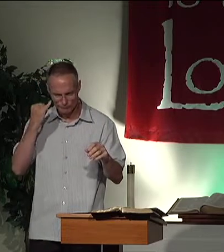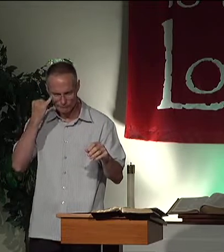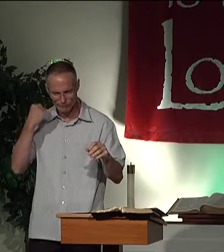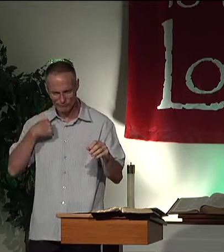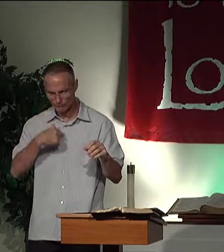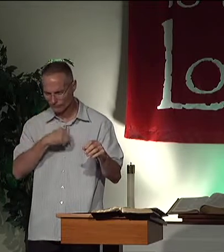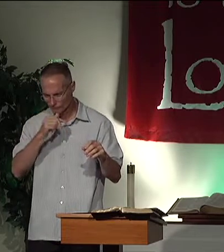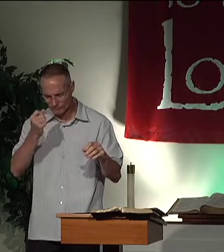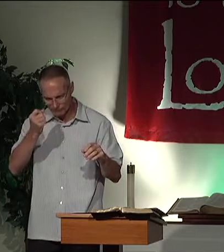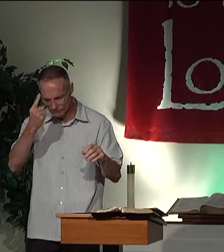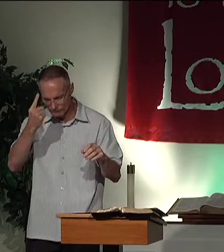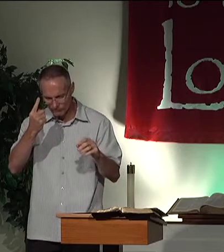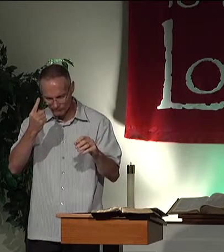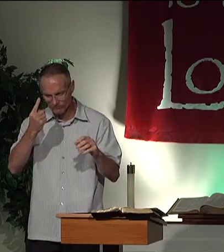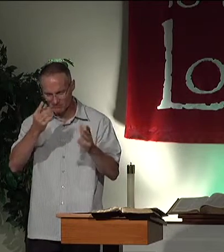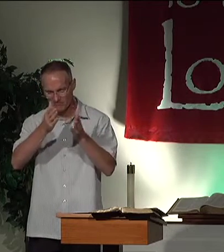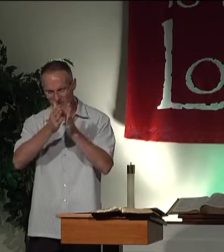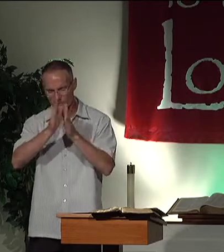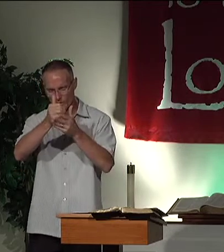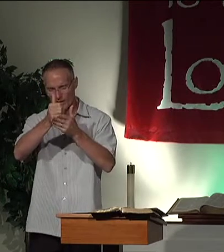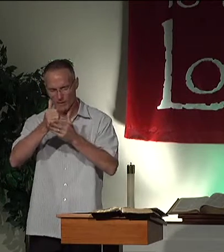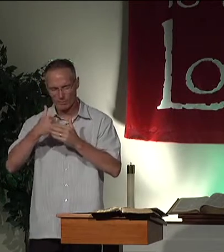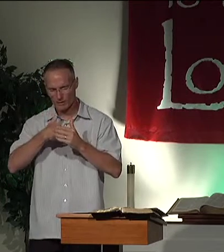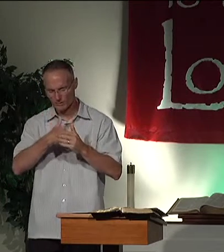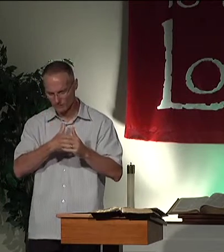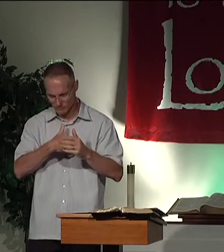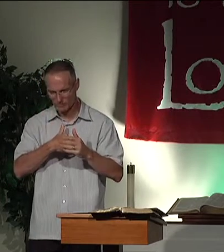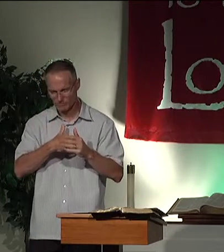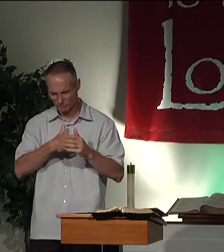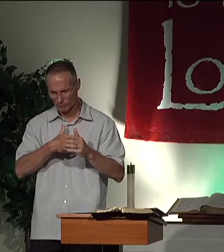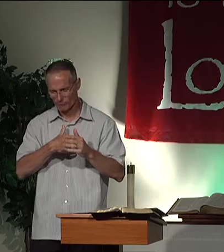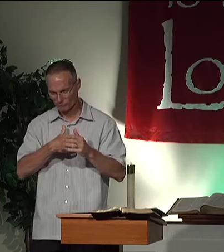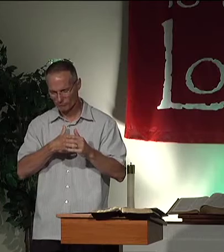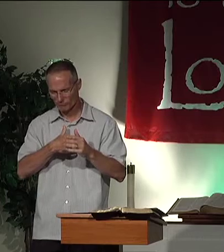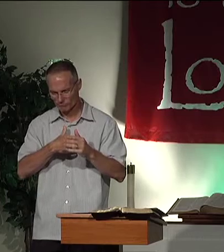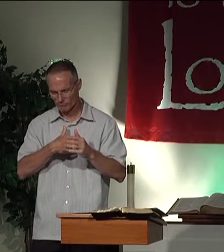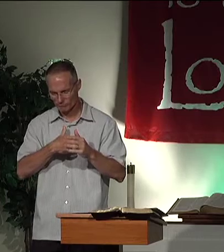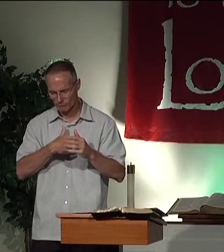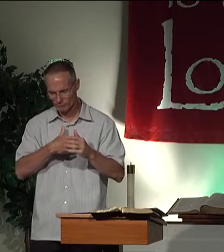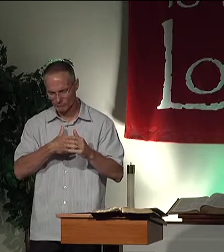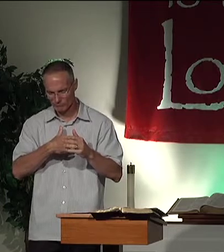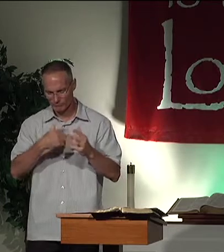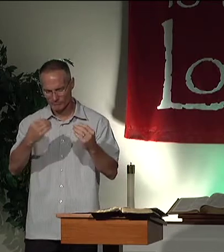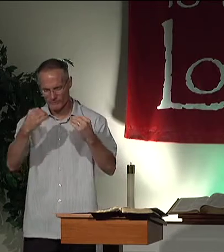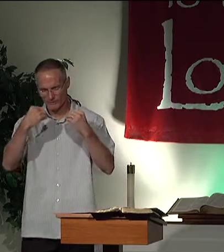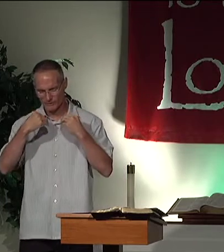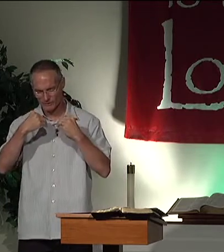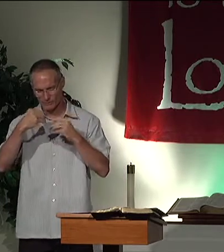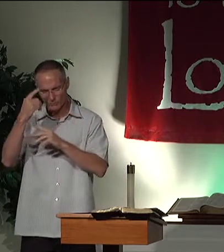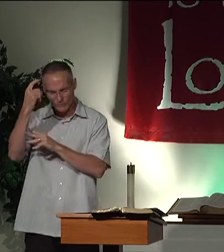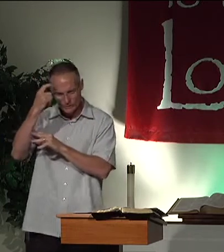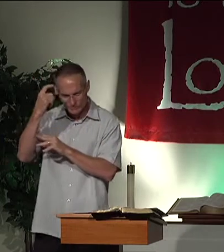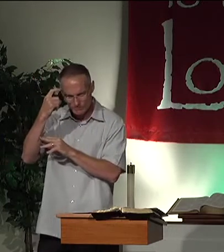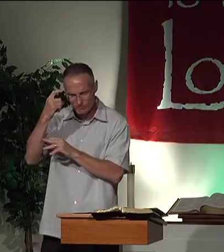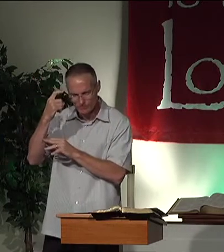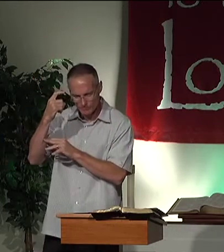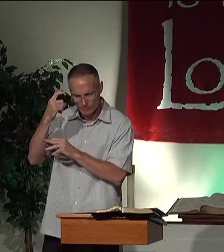Lord, if we don't understand, we ask that you help us. Lord, us